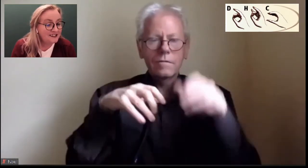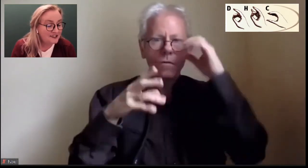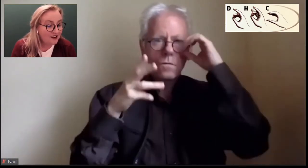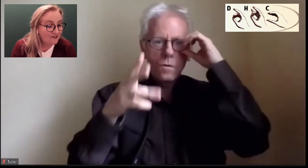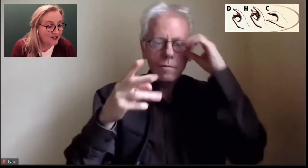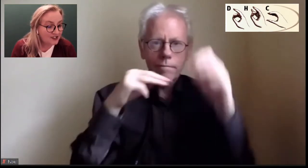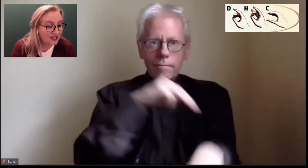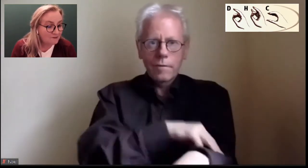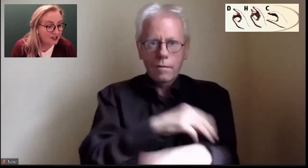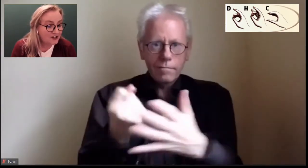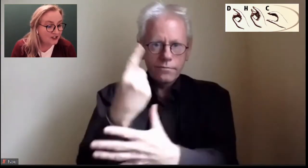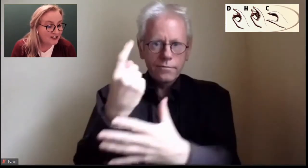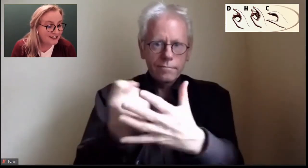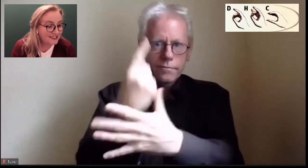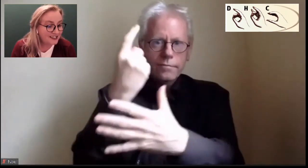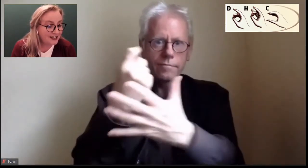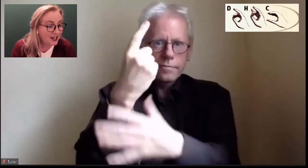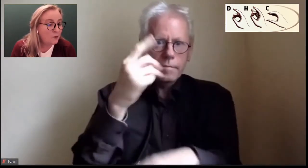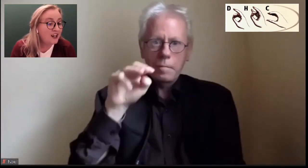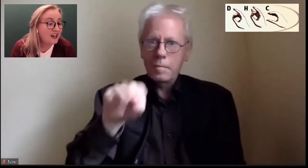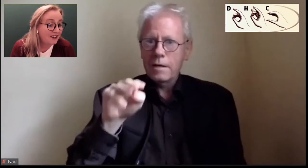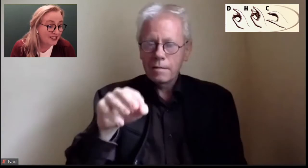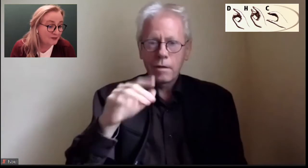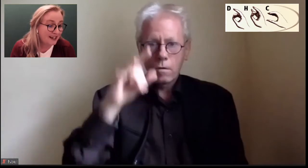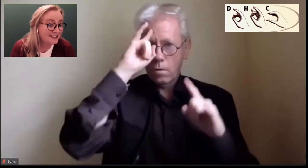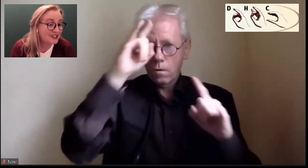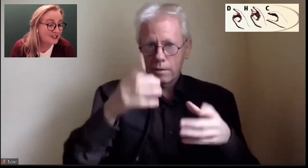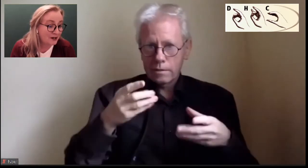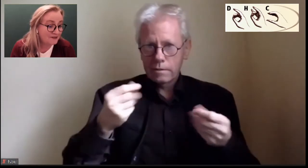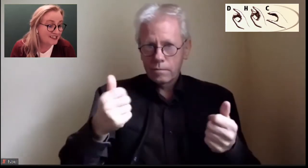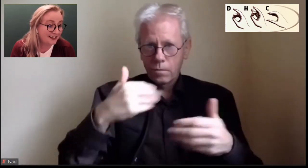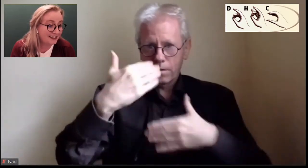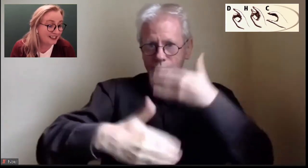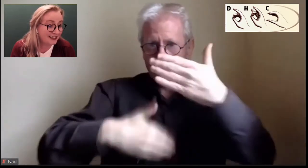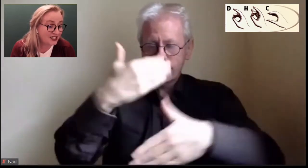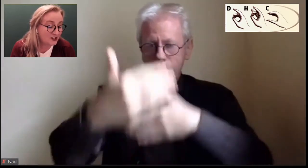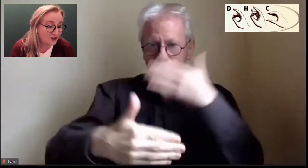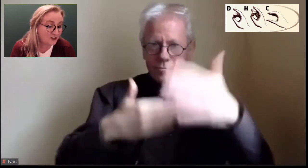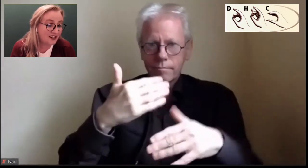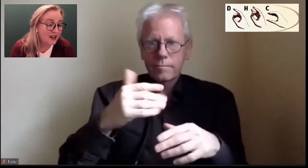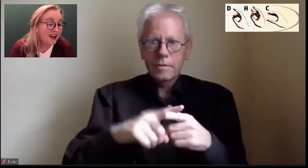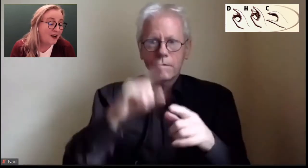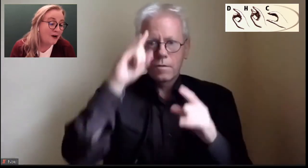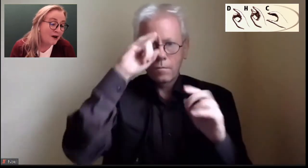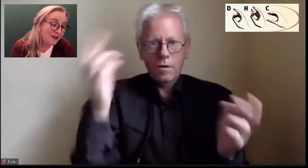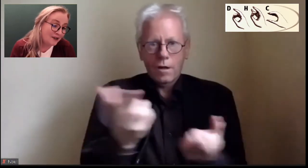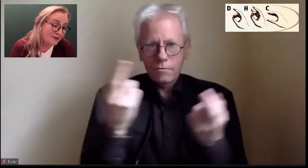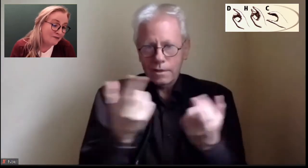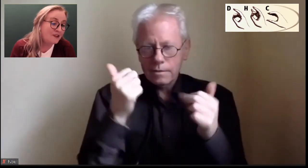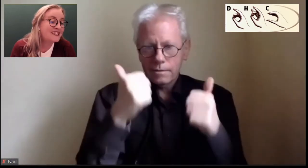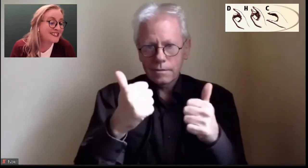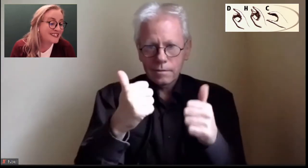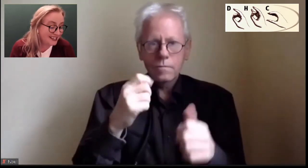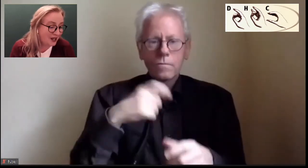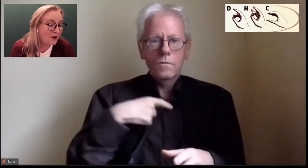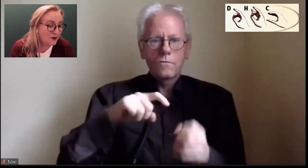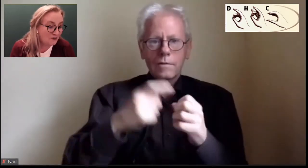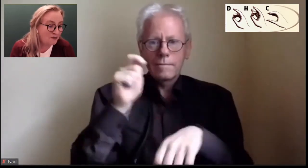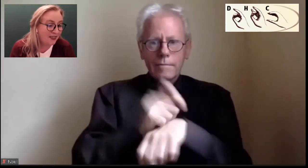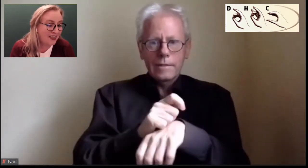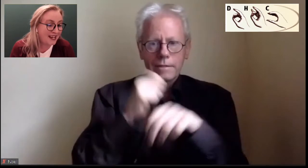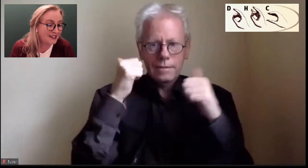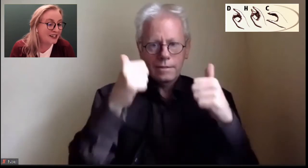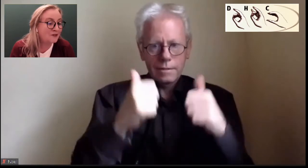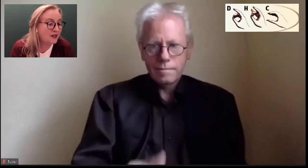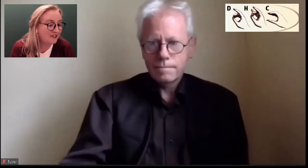As this is our first time conducting this online, we are expecting some technical issues. But still